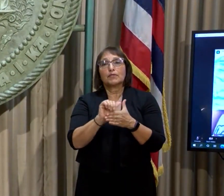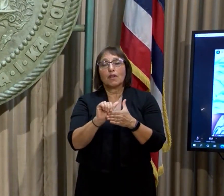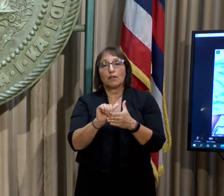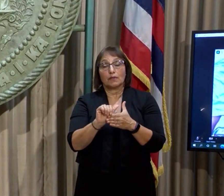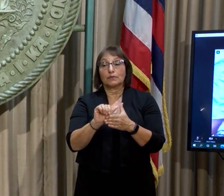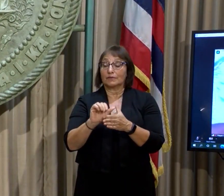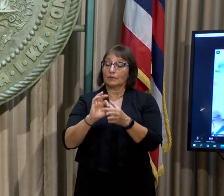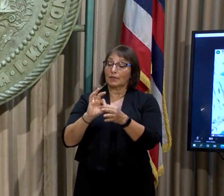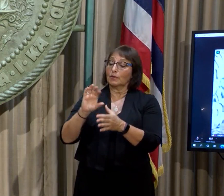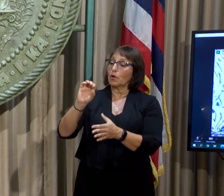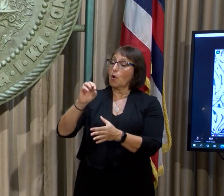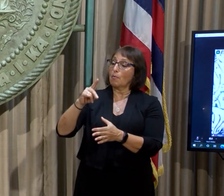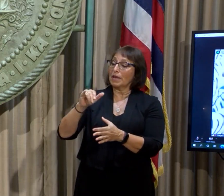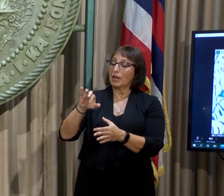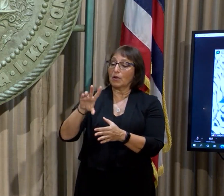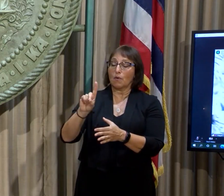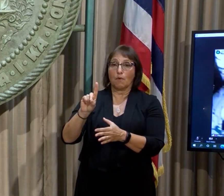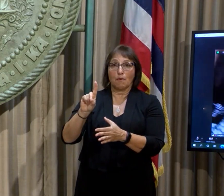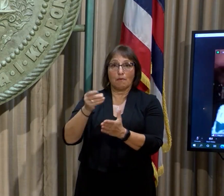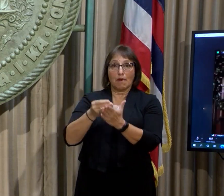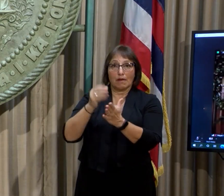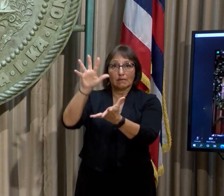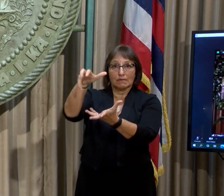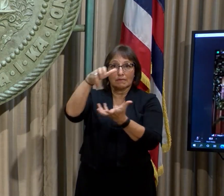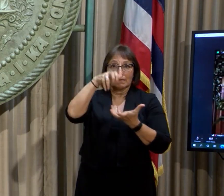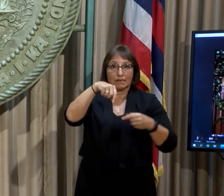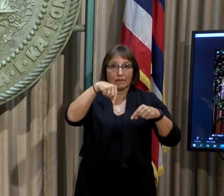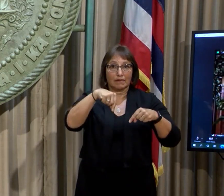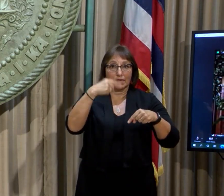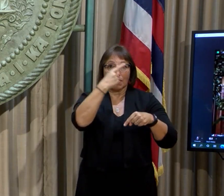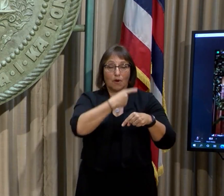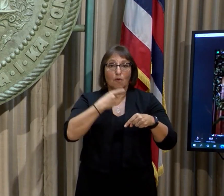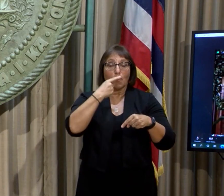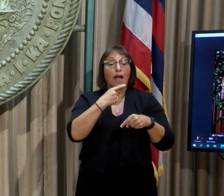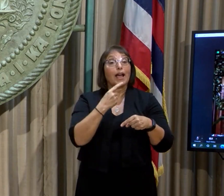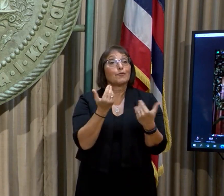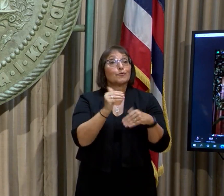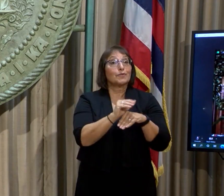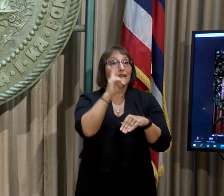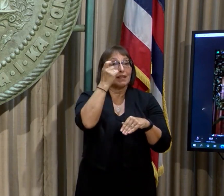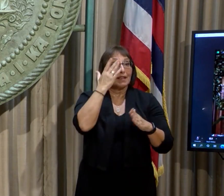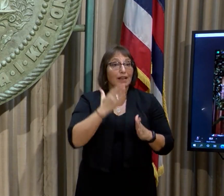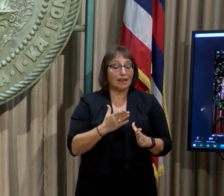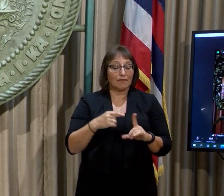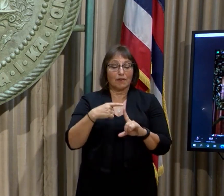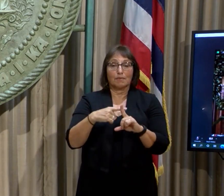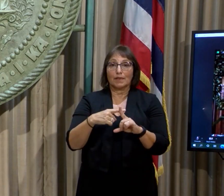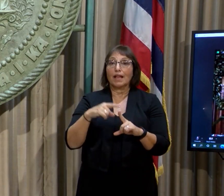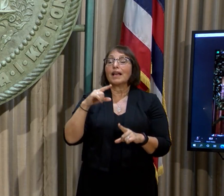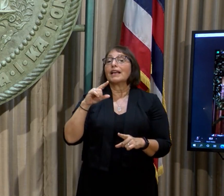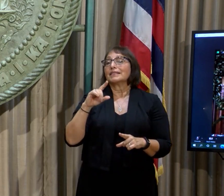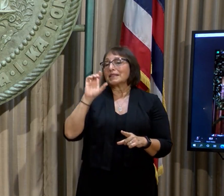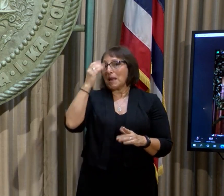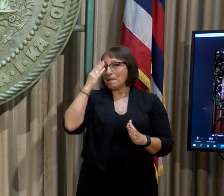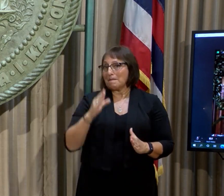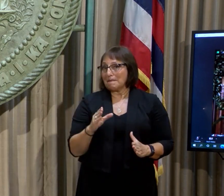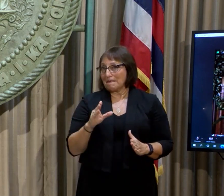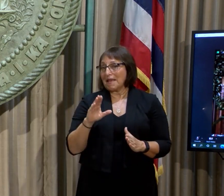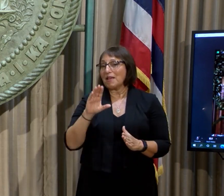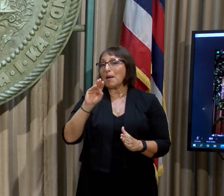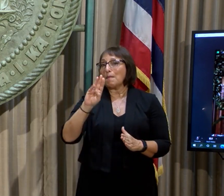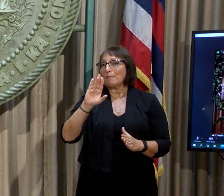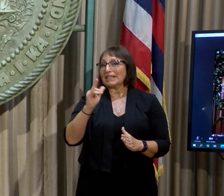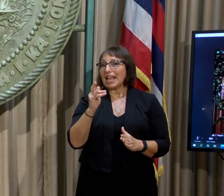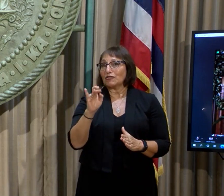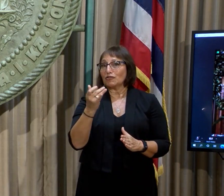to Hawaii. Governor Ige is joined today with Honolulu Mayor Rick Blangiardi in person, and Mayor Mike Victorino